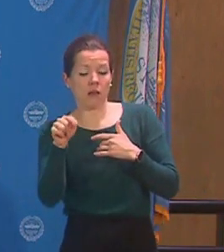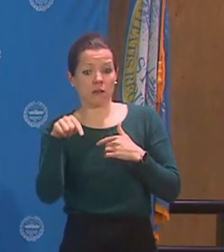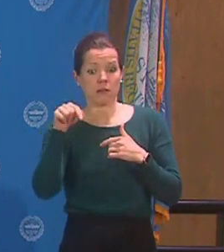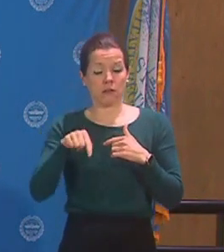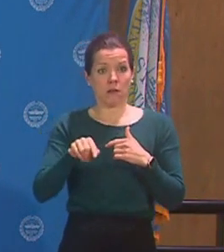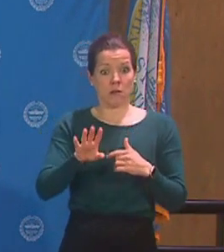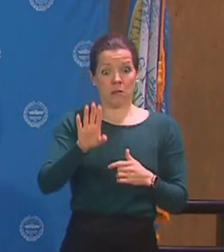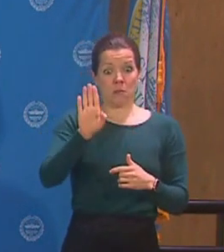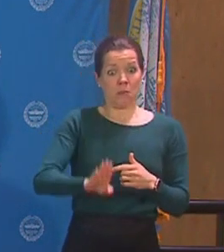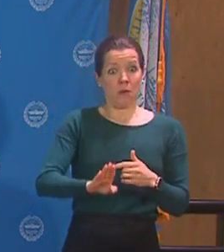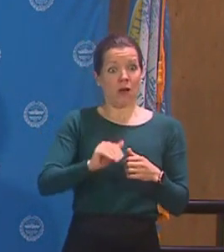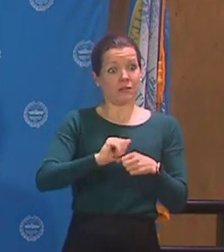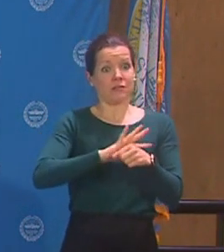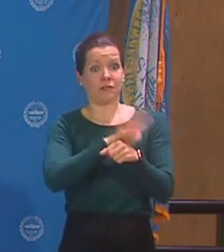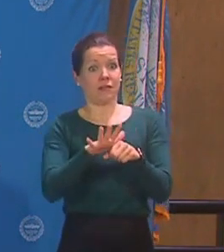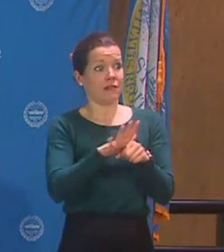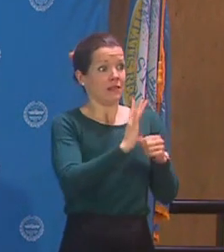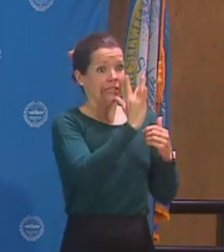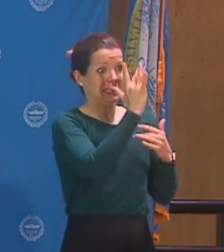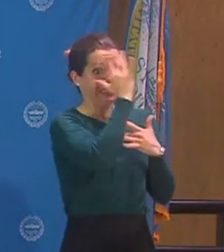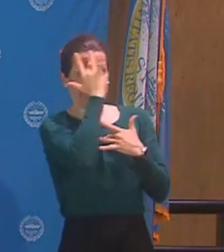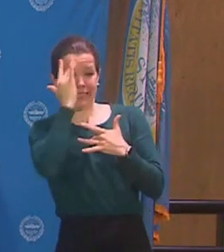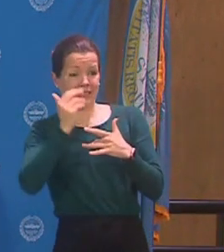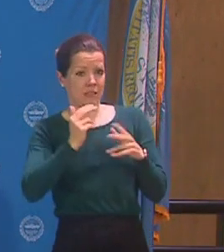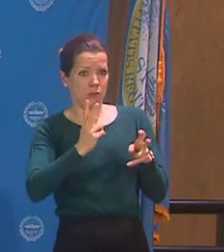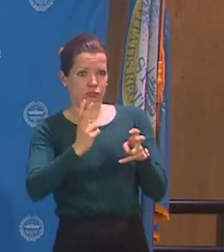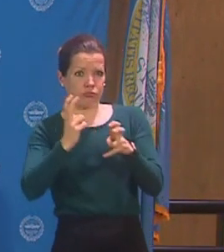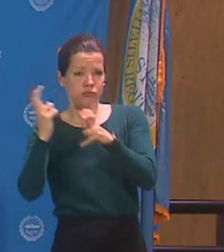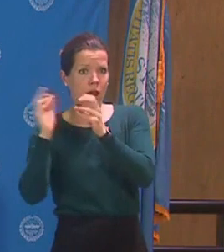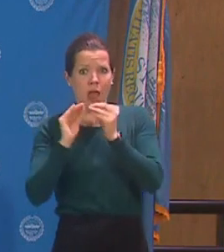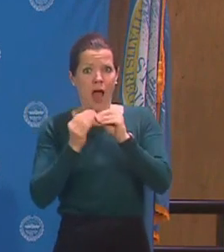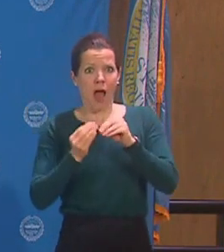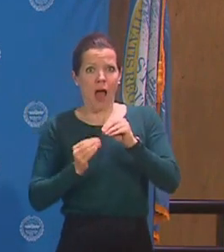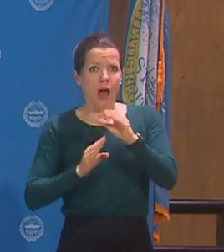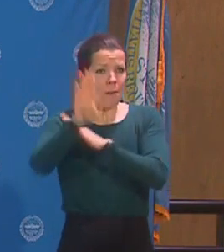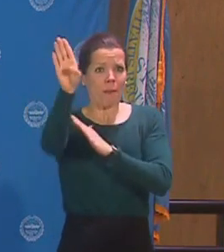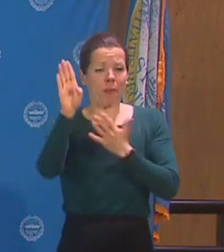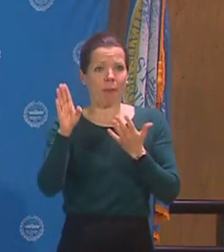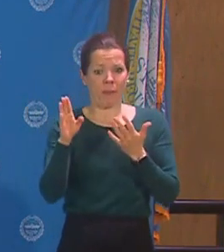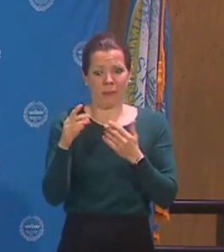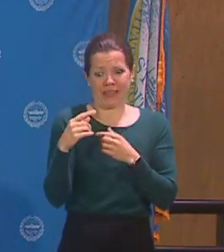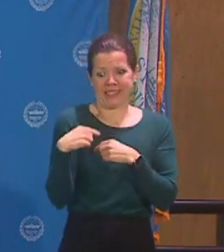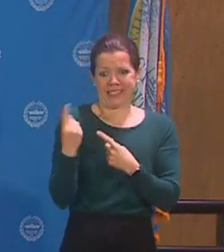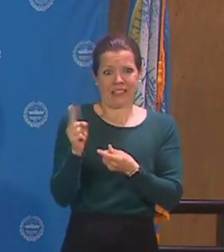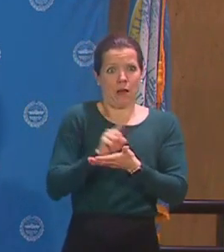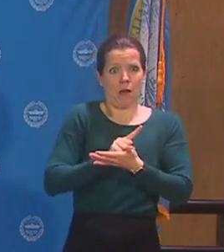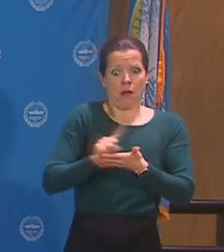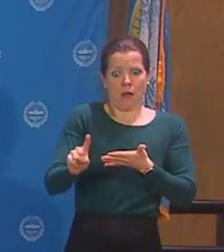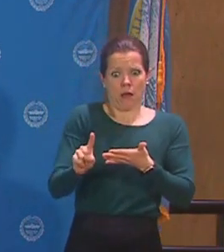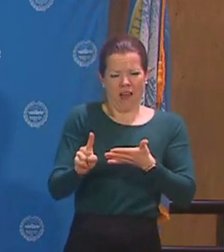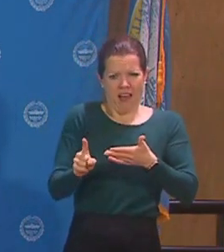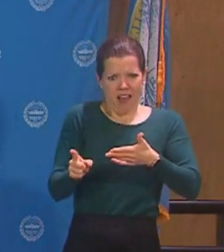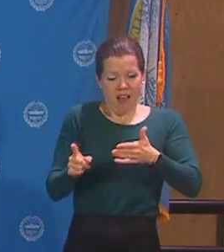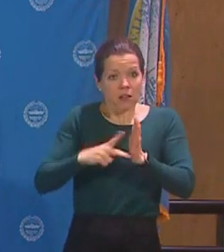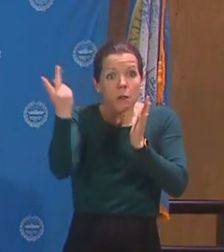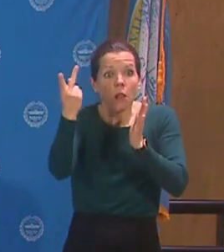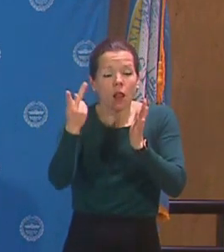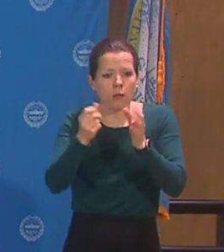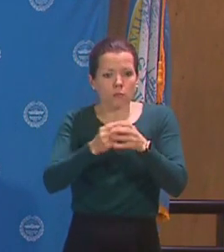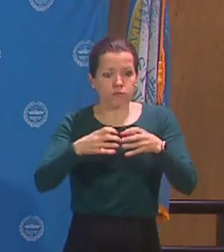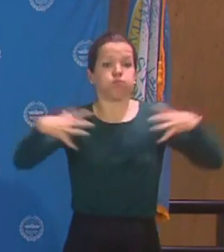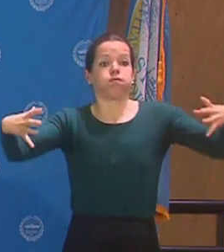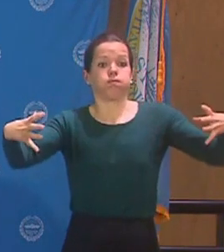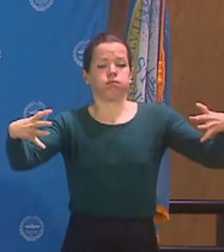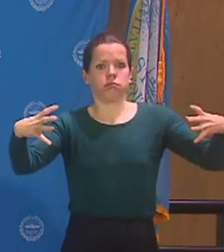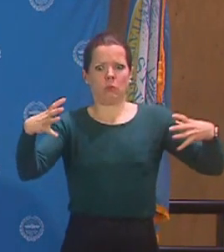Boston that tested positive coronavirus. Our cases in Boston have more than doubled in the past seven days. 52%